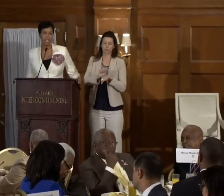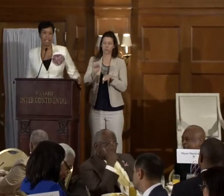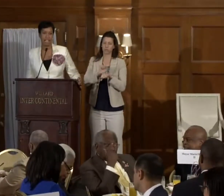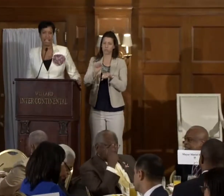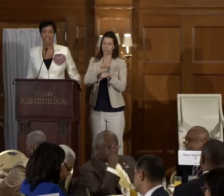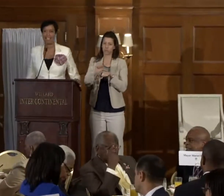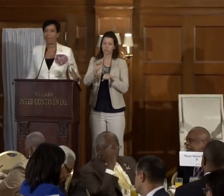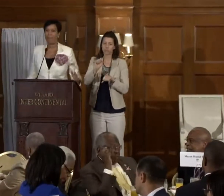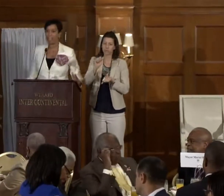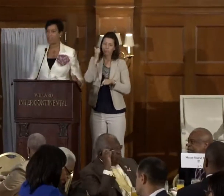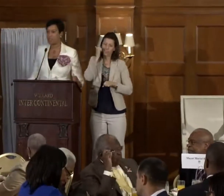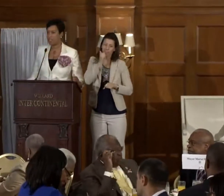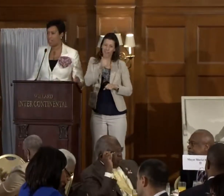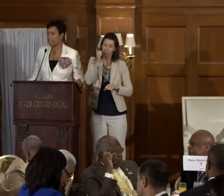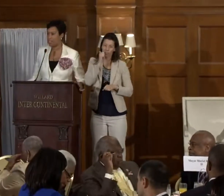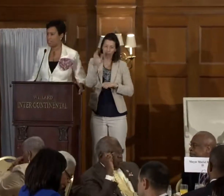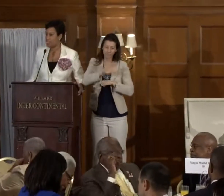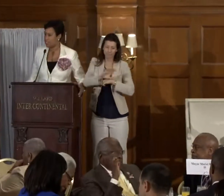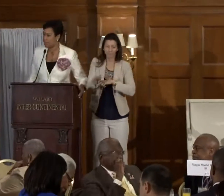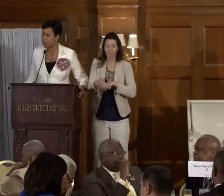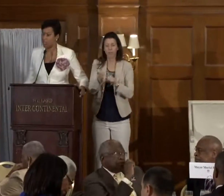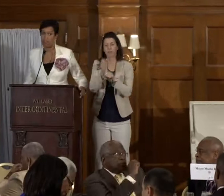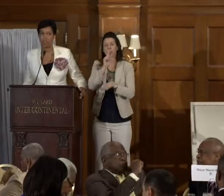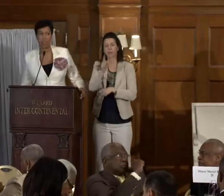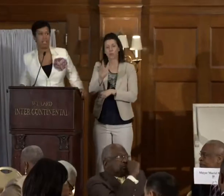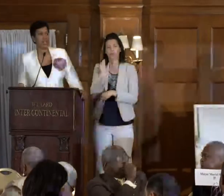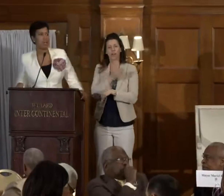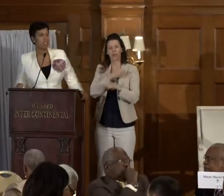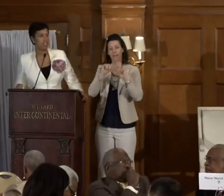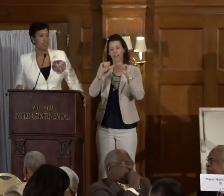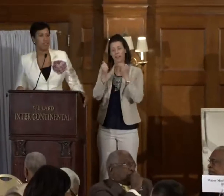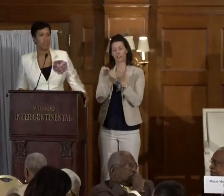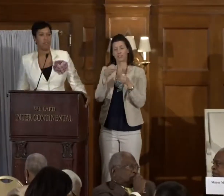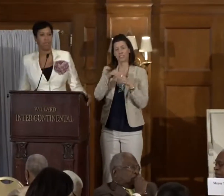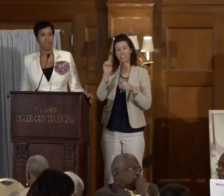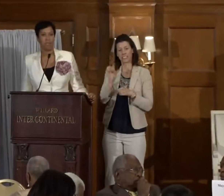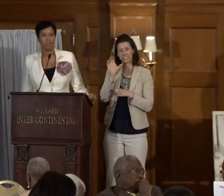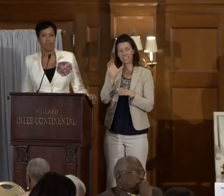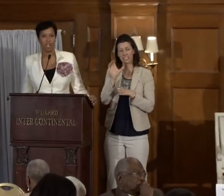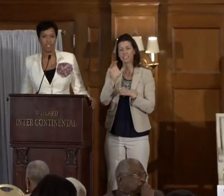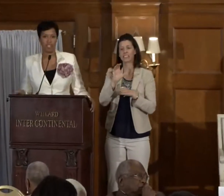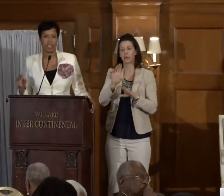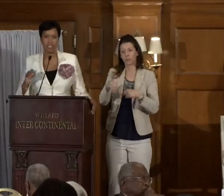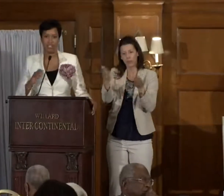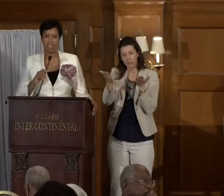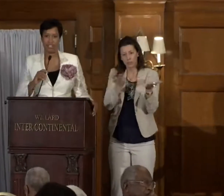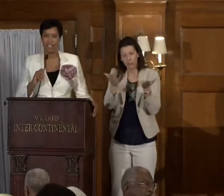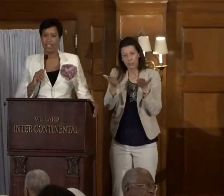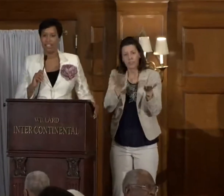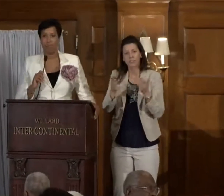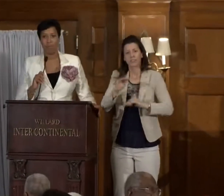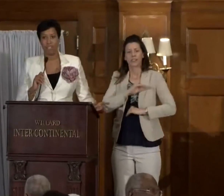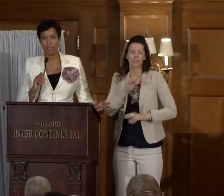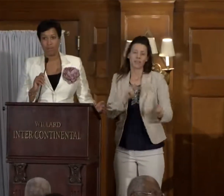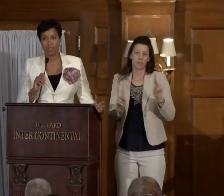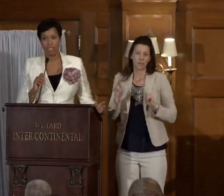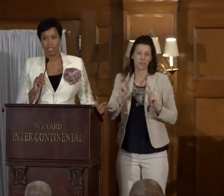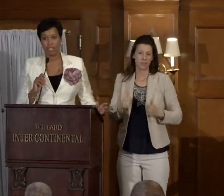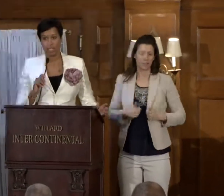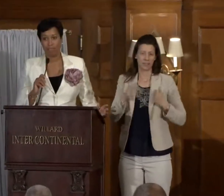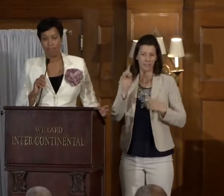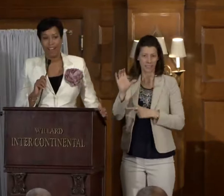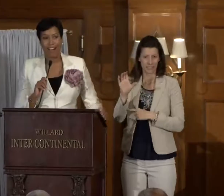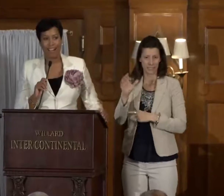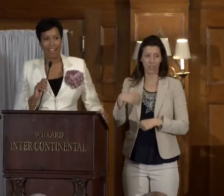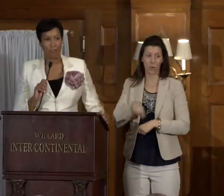day every day to make sure the agencies of our government are delivering for the people of Washington, D.C. Now, we've set a bold